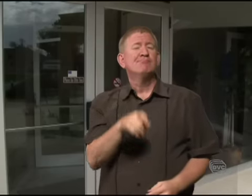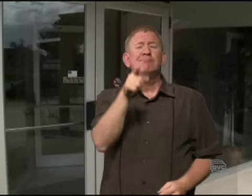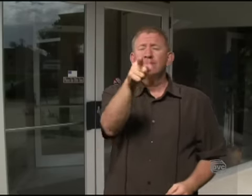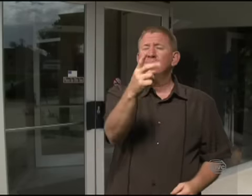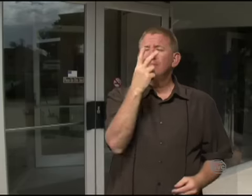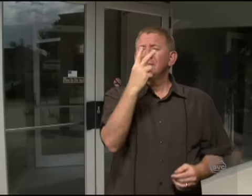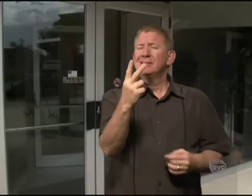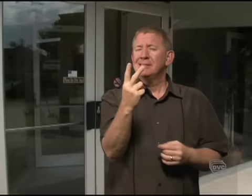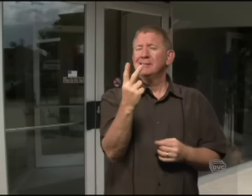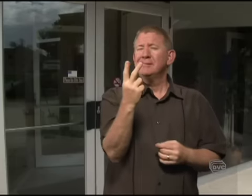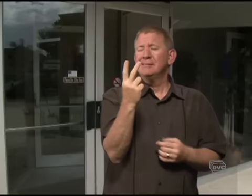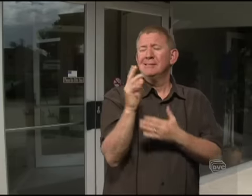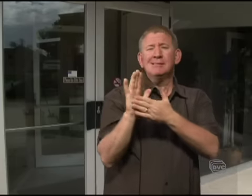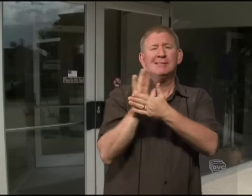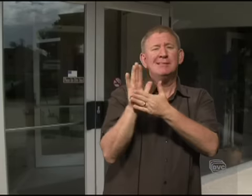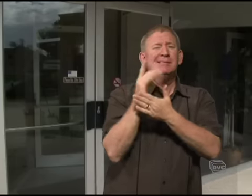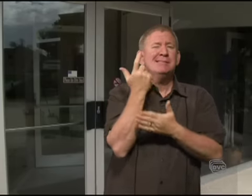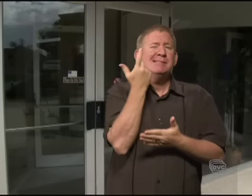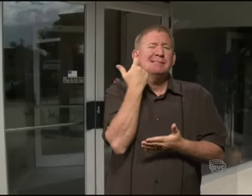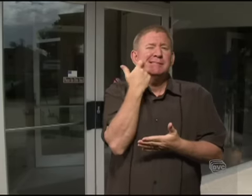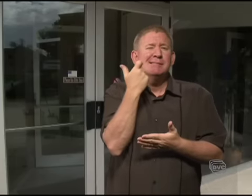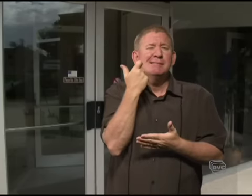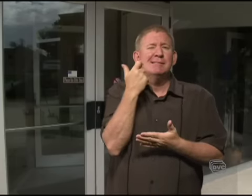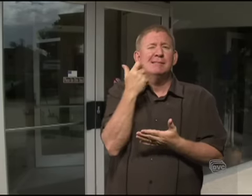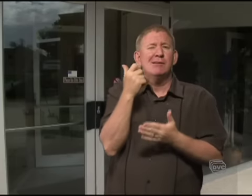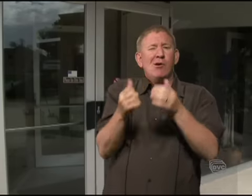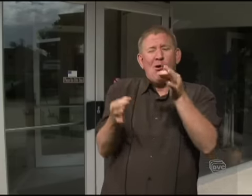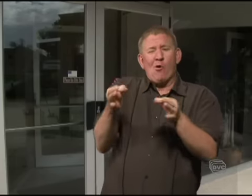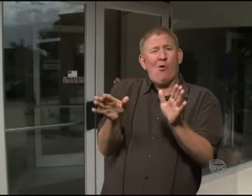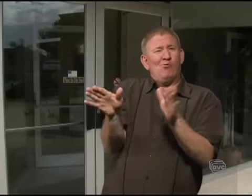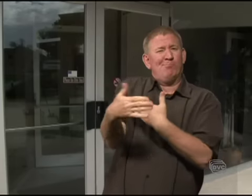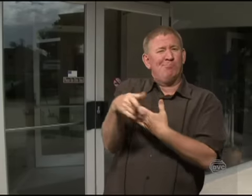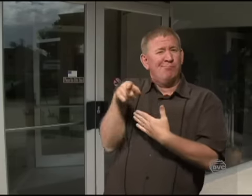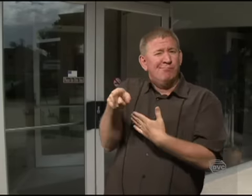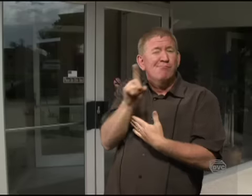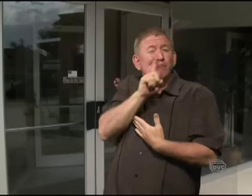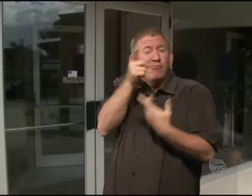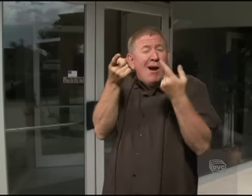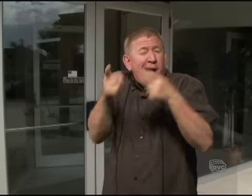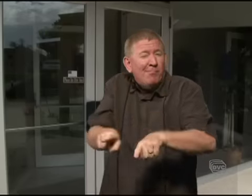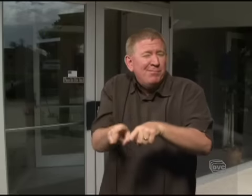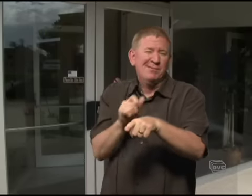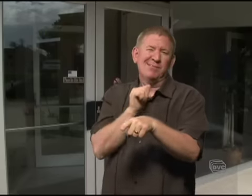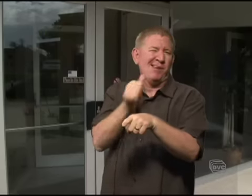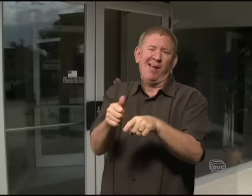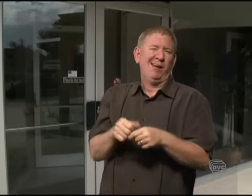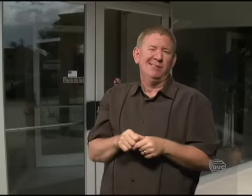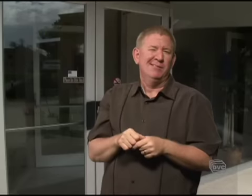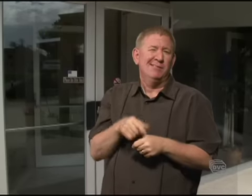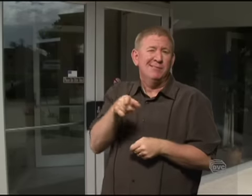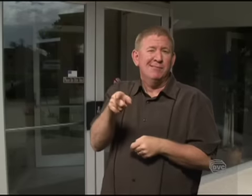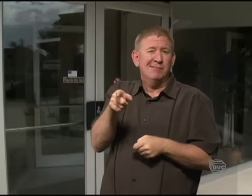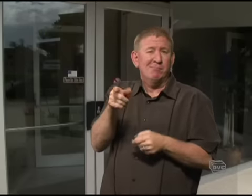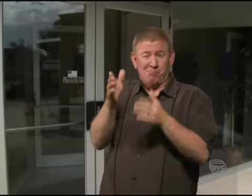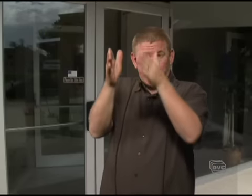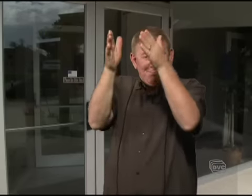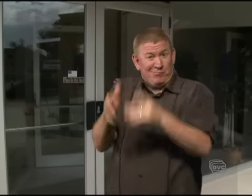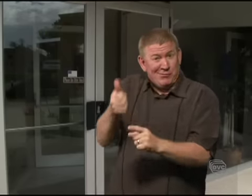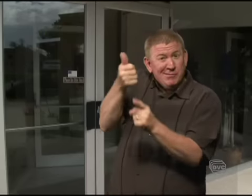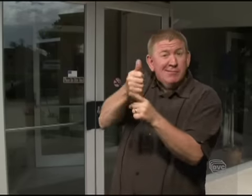This recent dramatization of the courtroom scene that you saw, did that really happen? Of course not. Was that judge a real